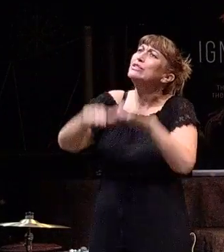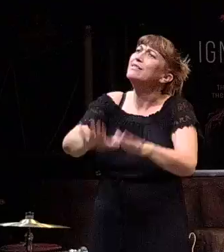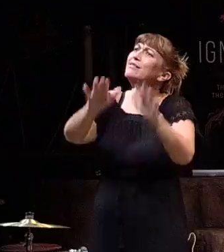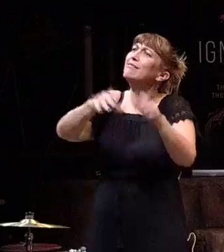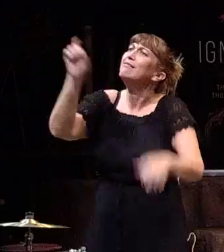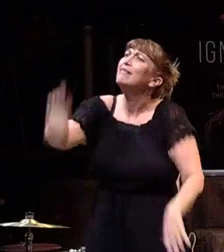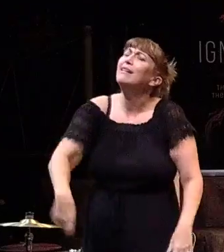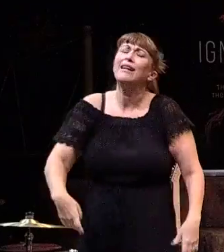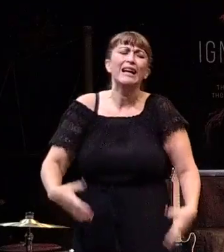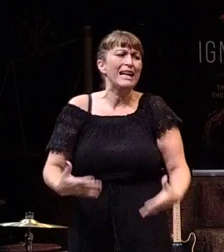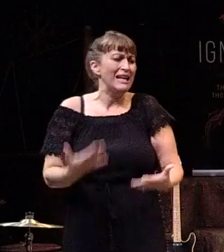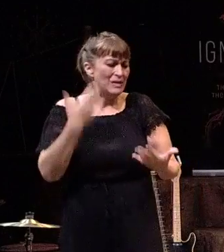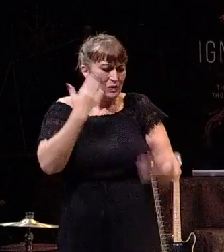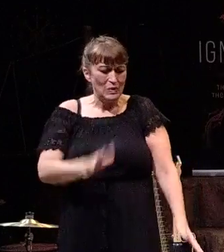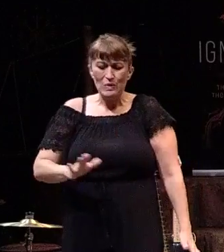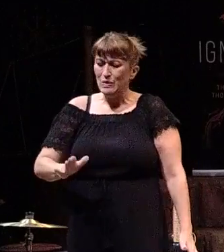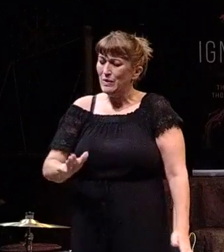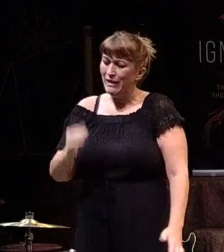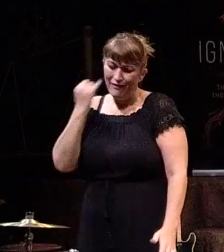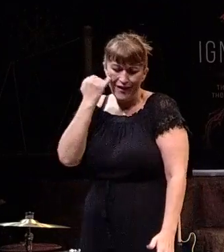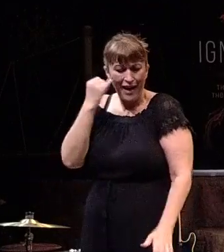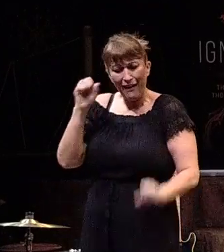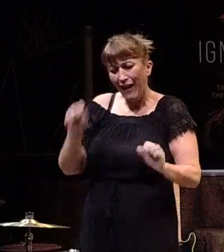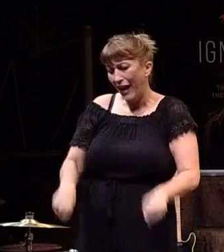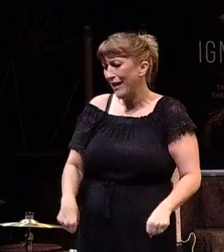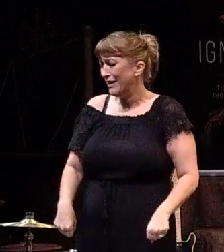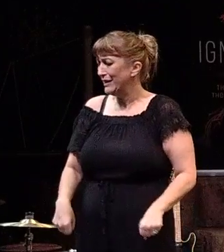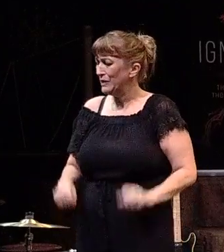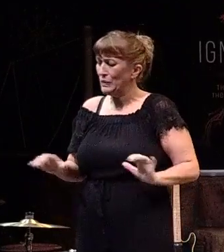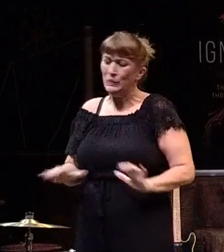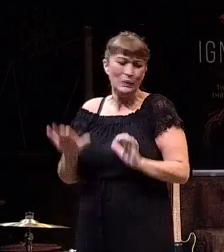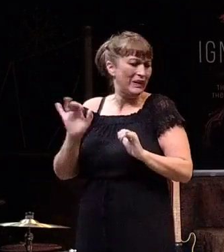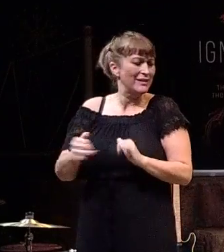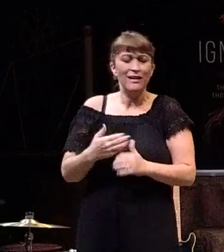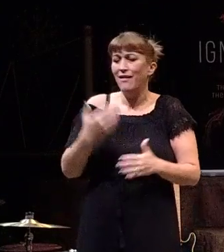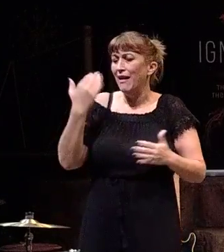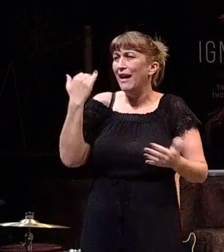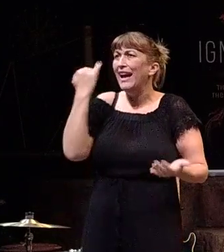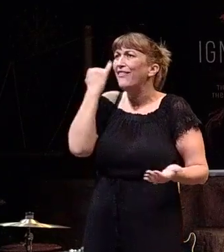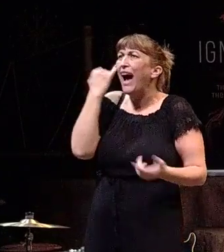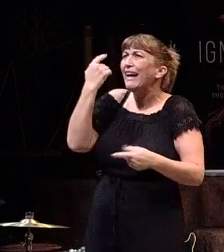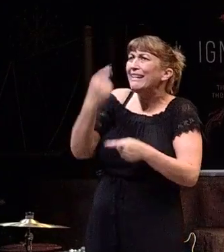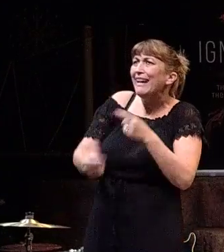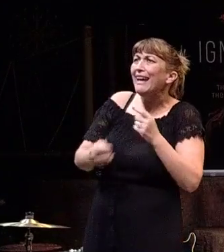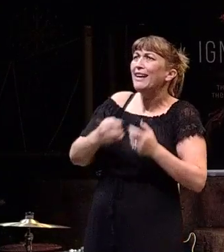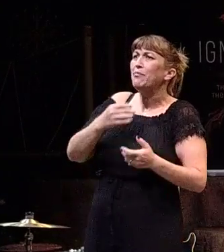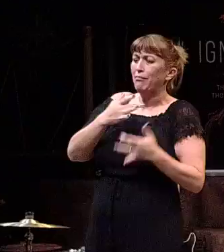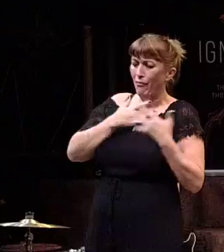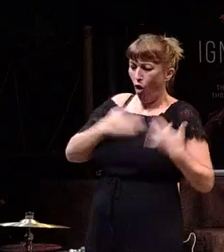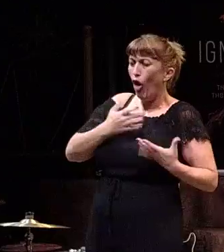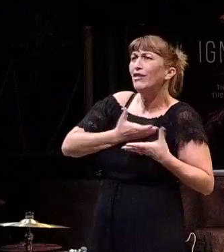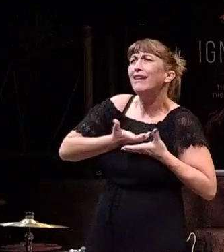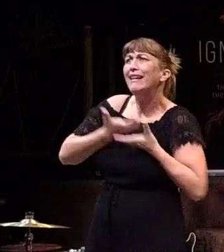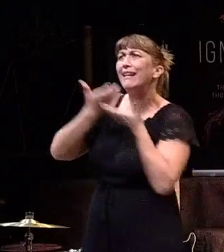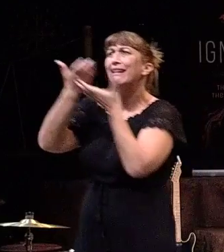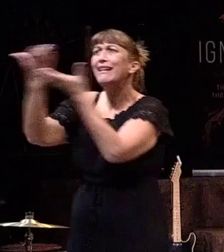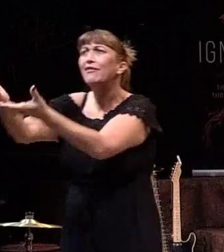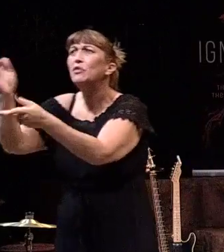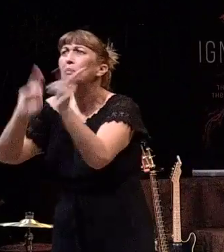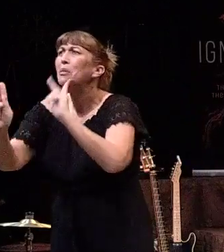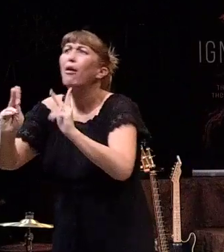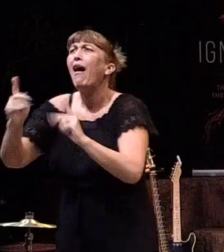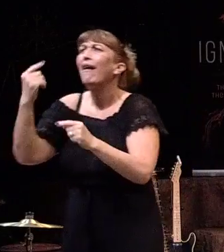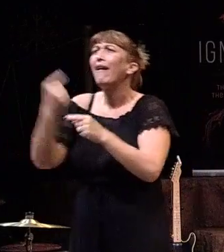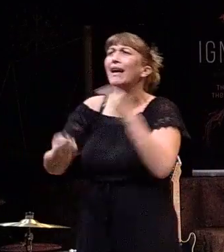And I was like, I don't know if we can do this because if I can't give my heart, I'm not going to be able to do this